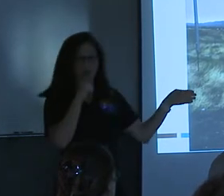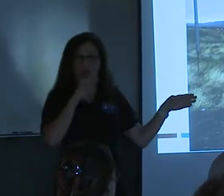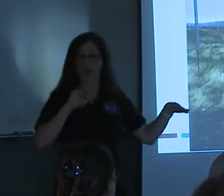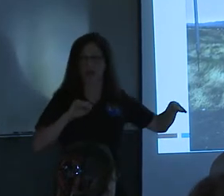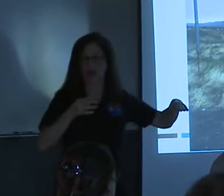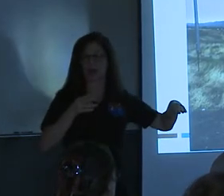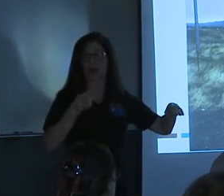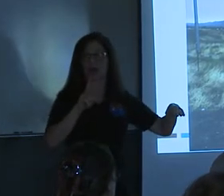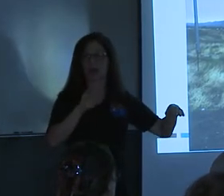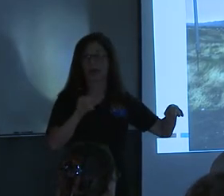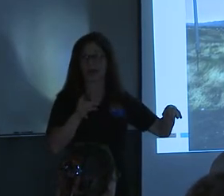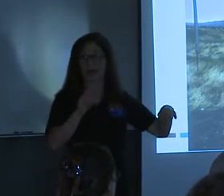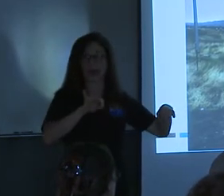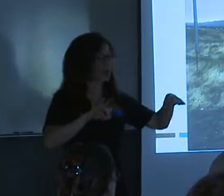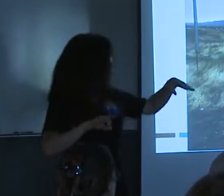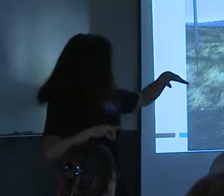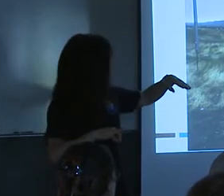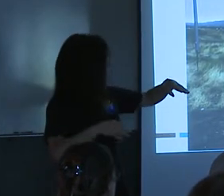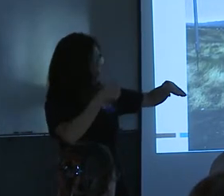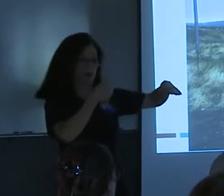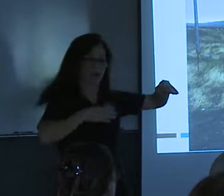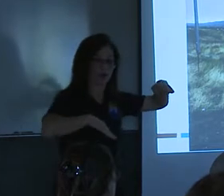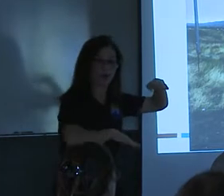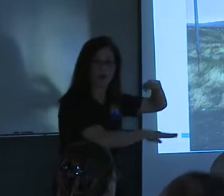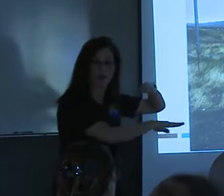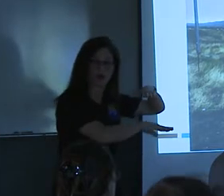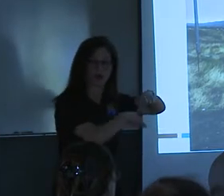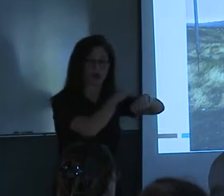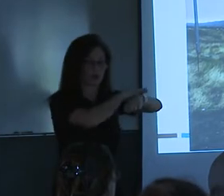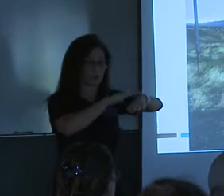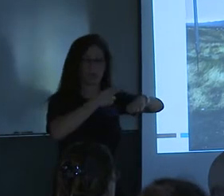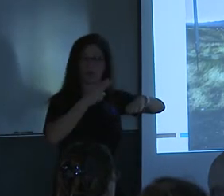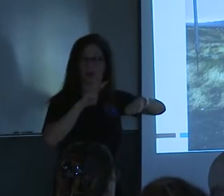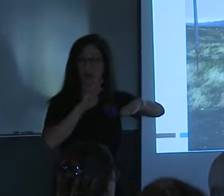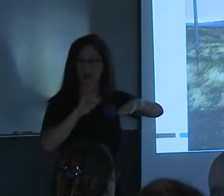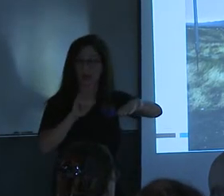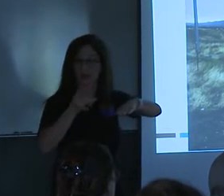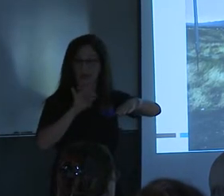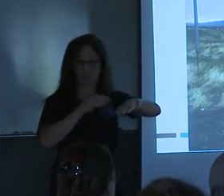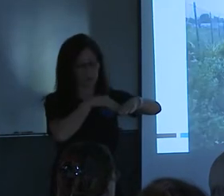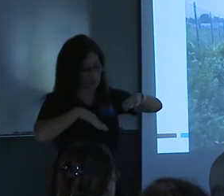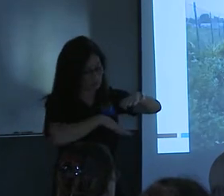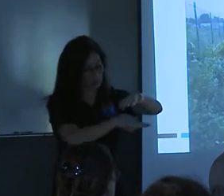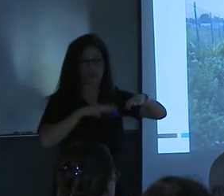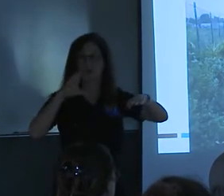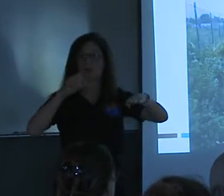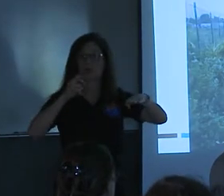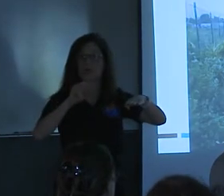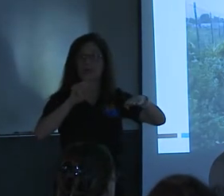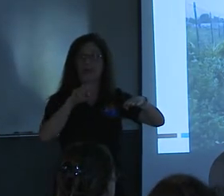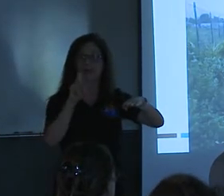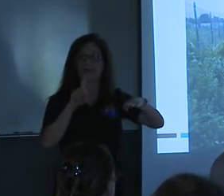We're passing underneath Highway 89 and what, what I call the, the Copeland uh, canal and the Copeland pulver.